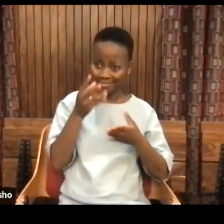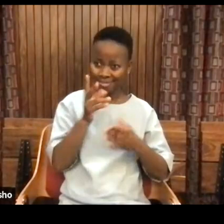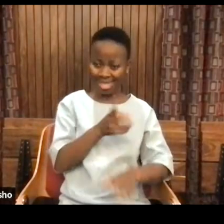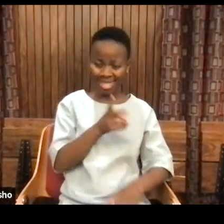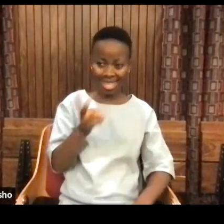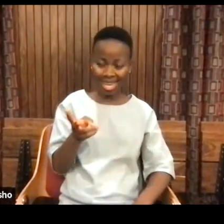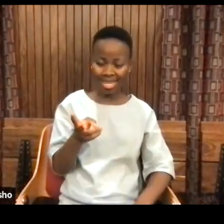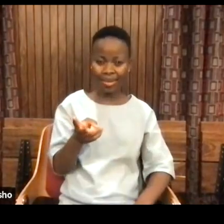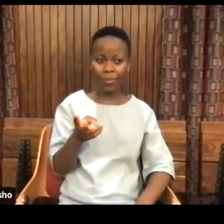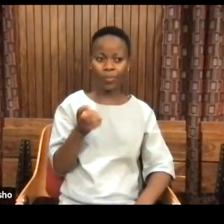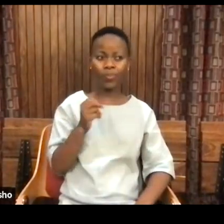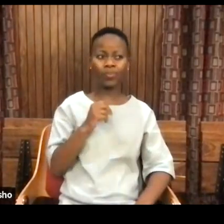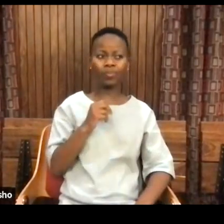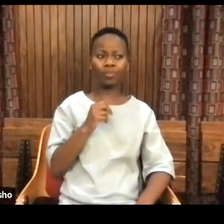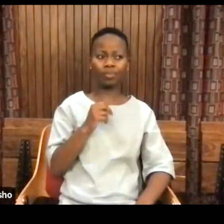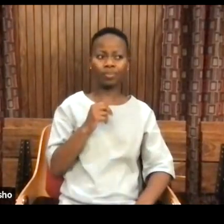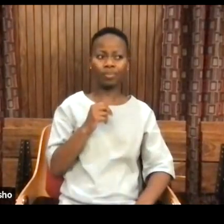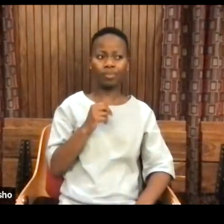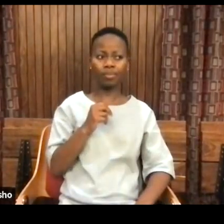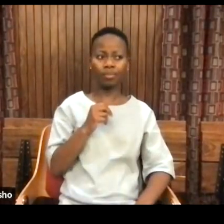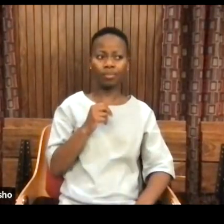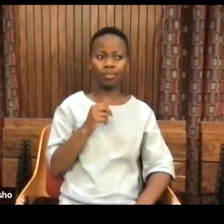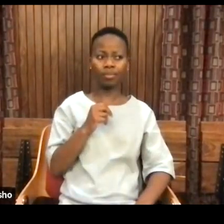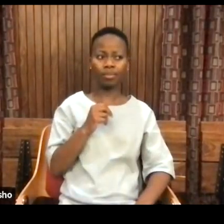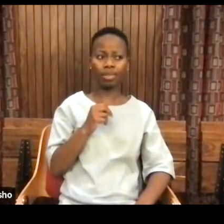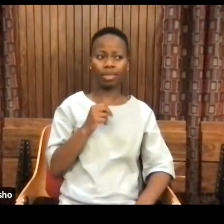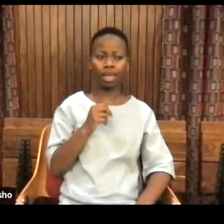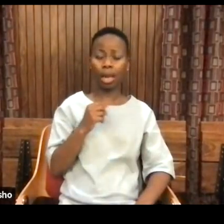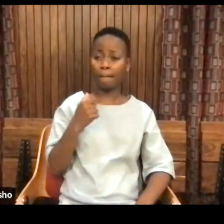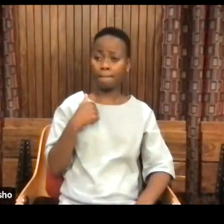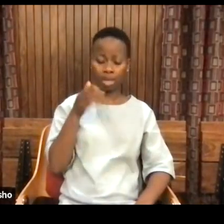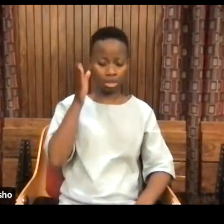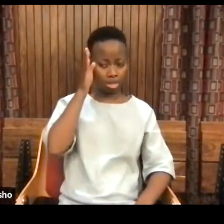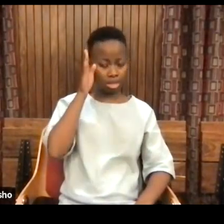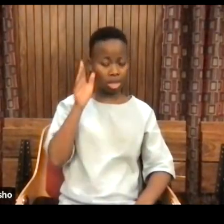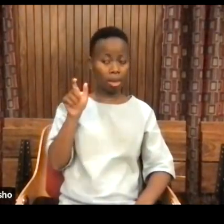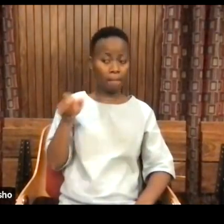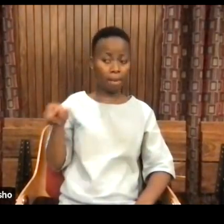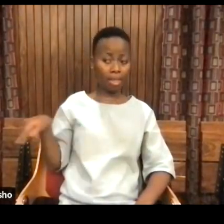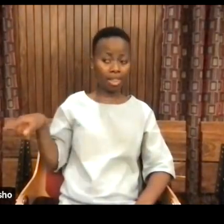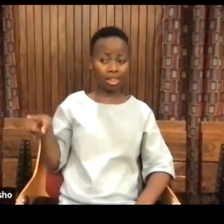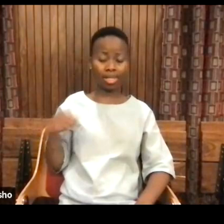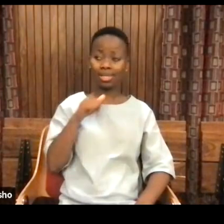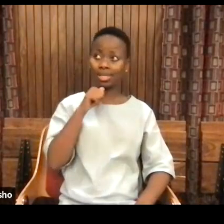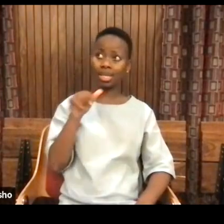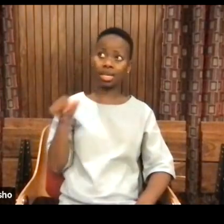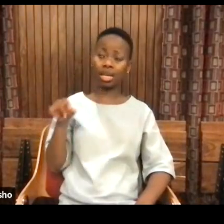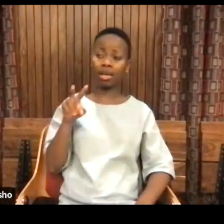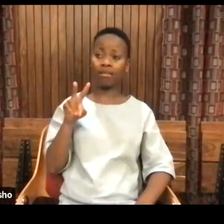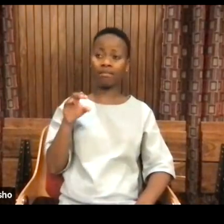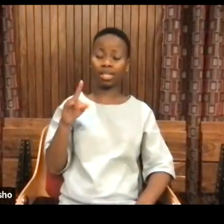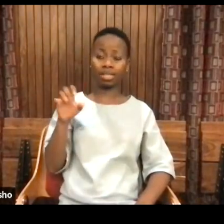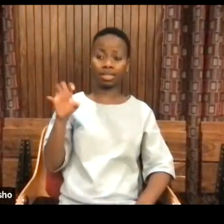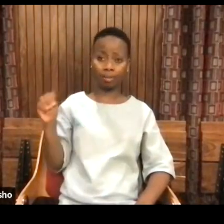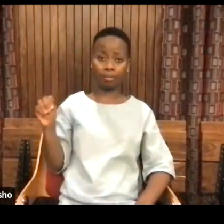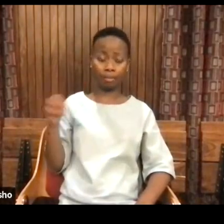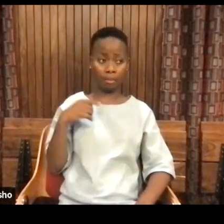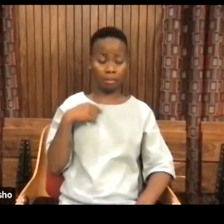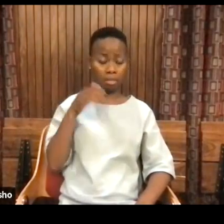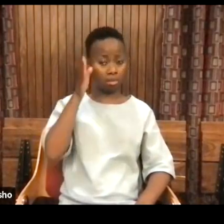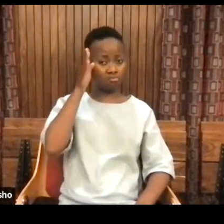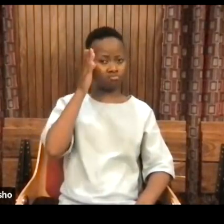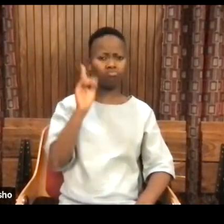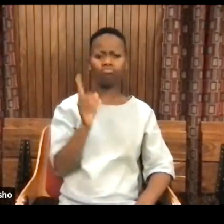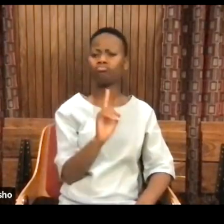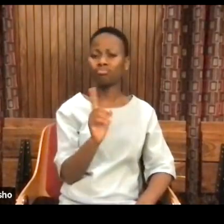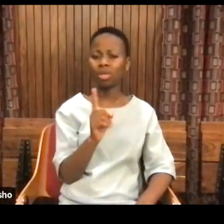is not to turn an eye to people who call themselves victims. My concern